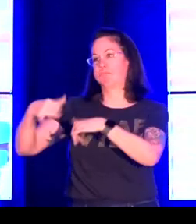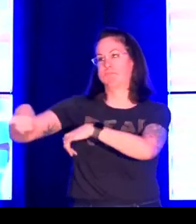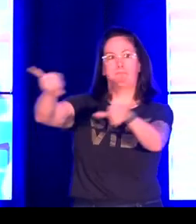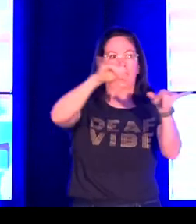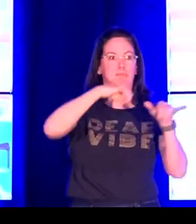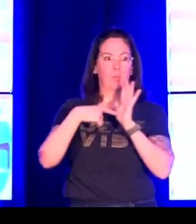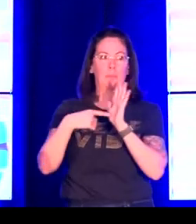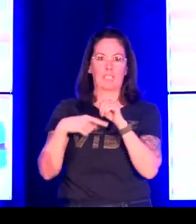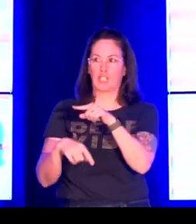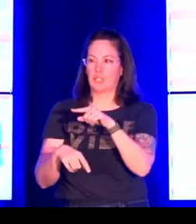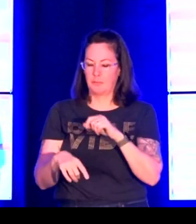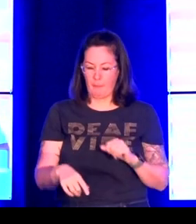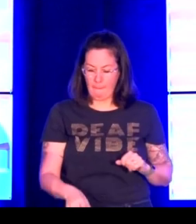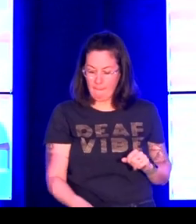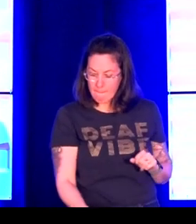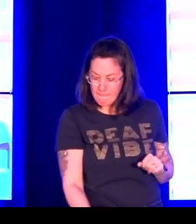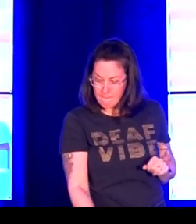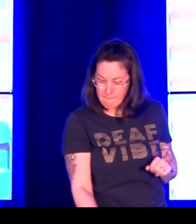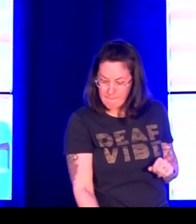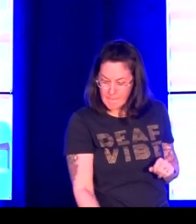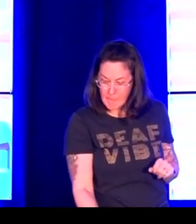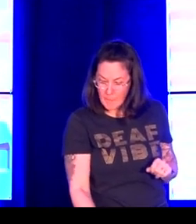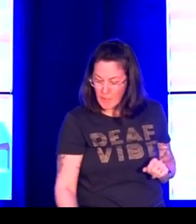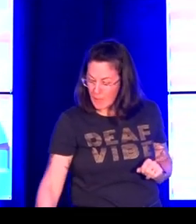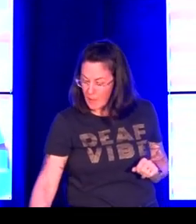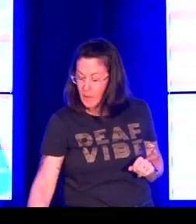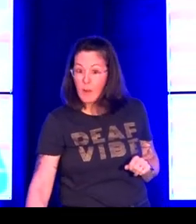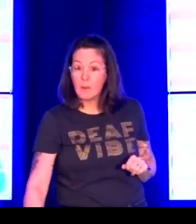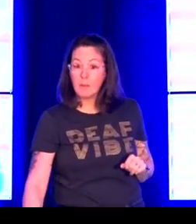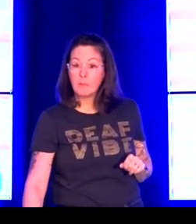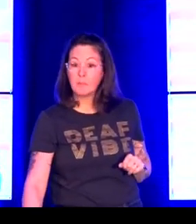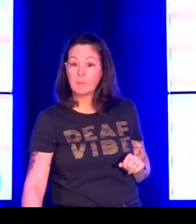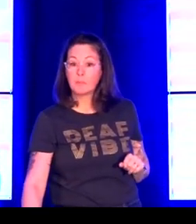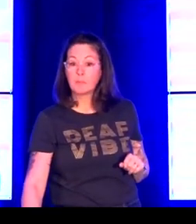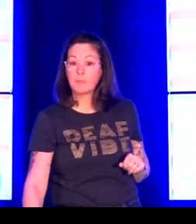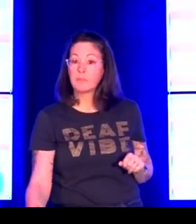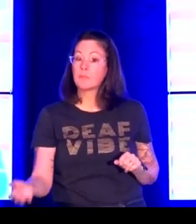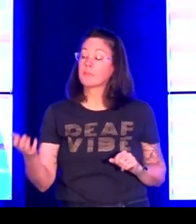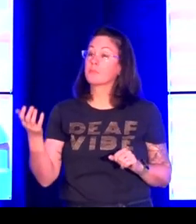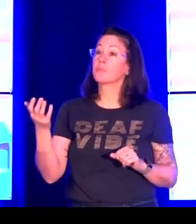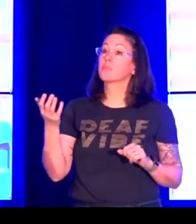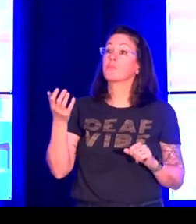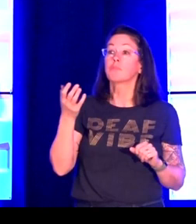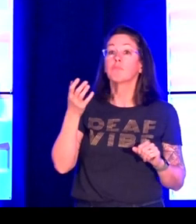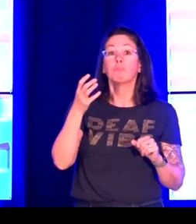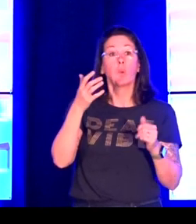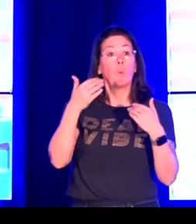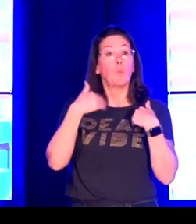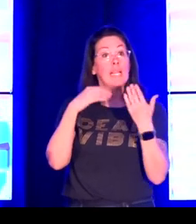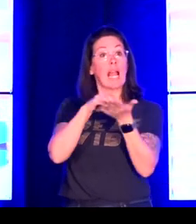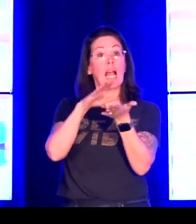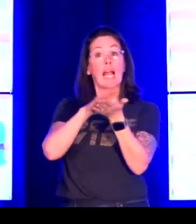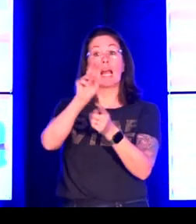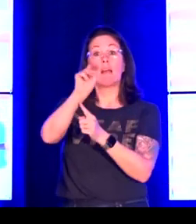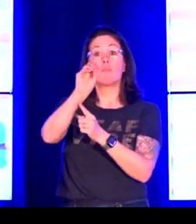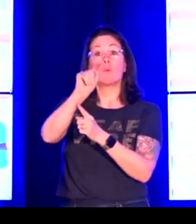case in it's woman and glossing is the most widely used form of representation or